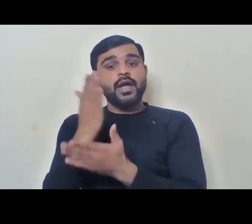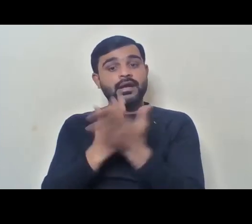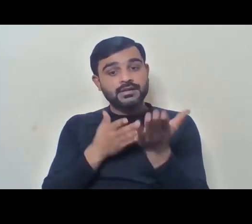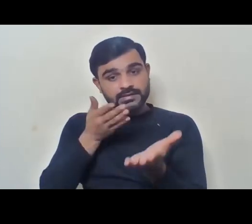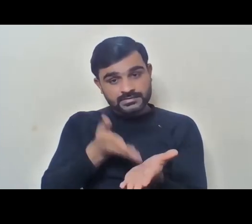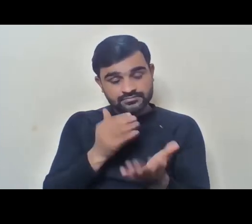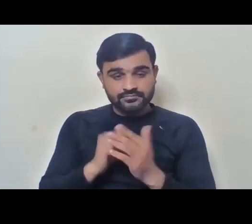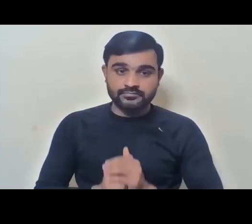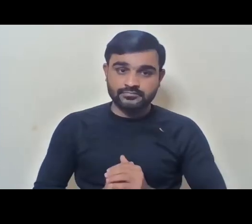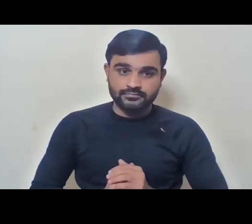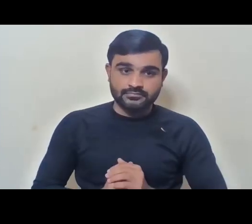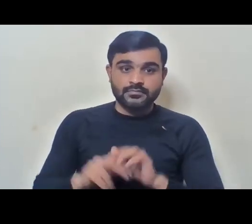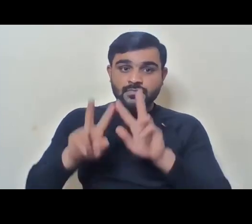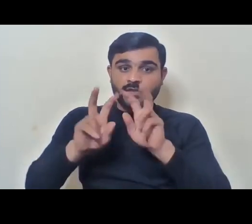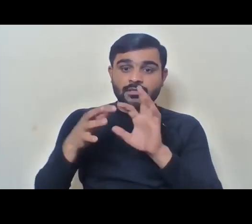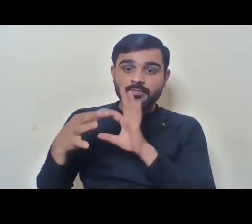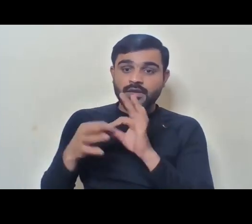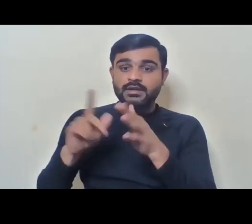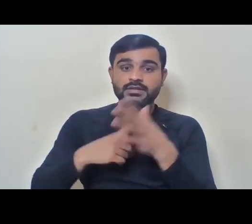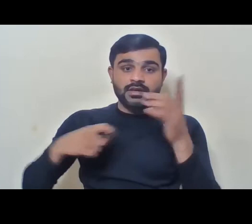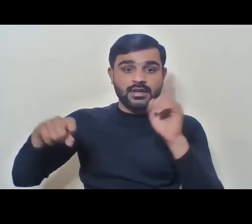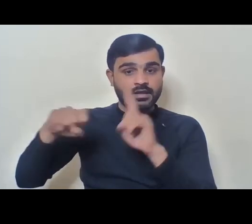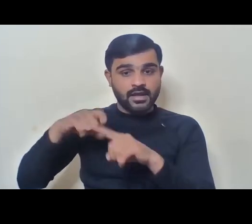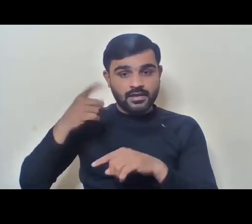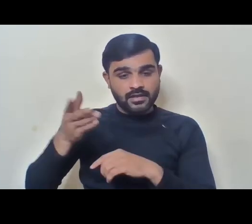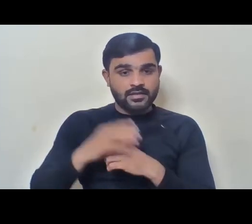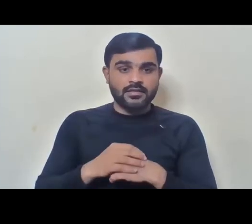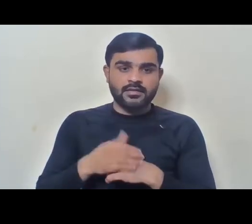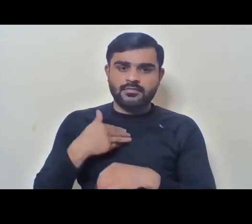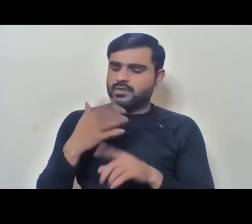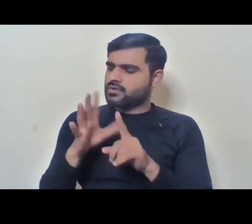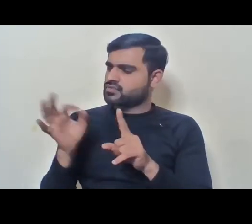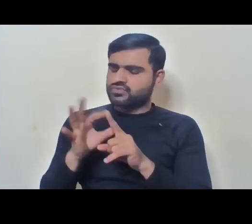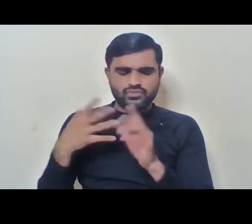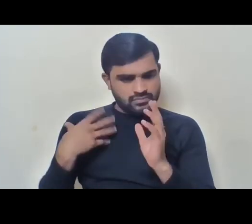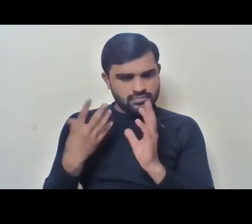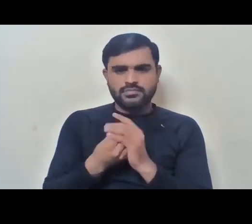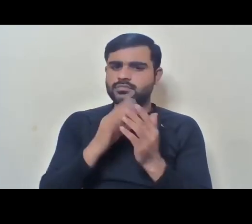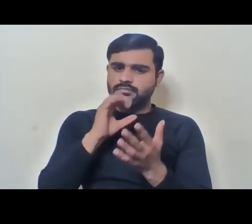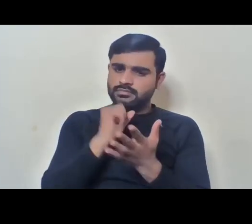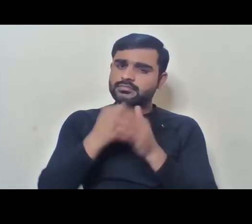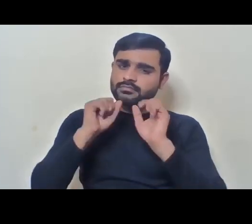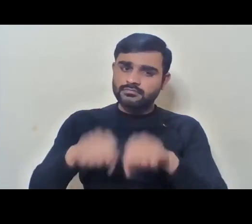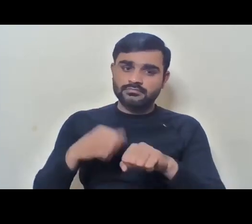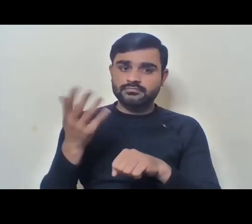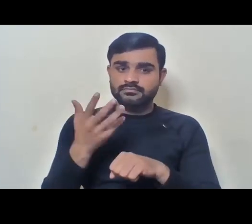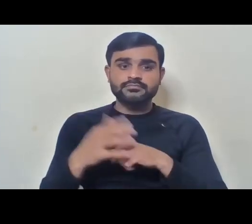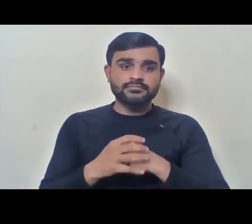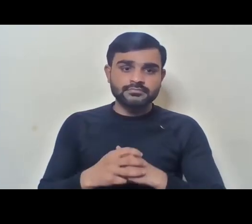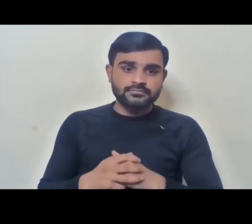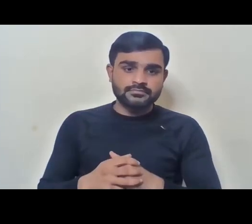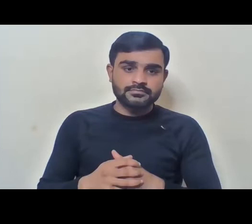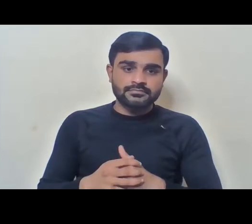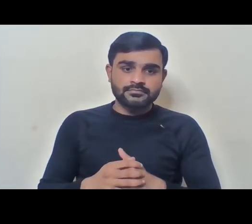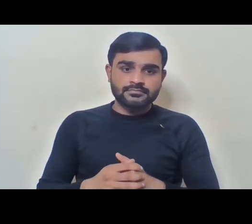specifically in JNK, we can do something together, I'm sure, for, you know,